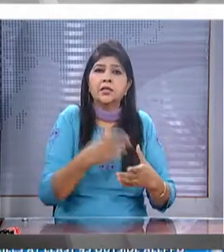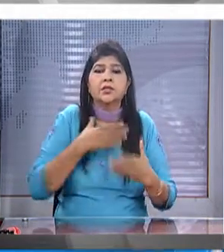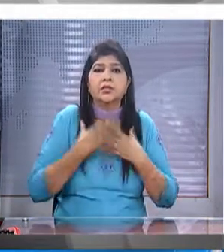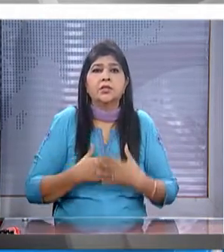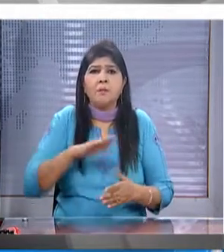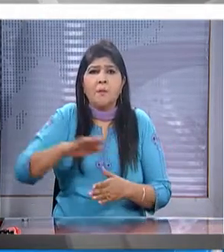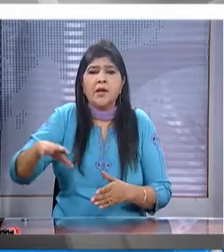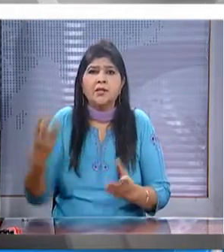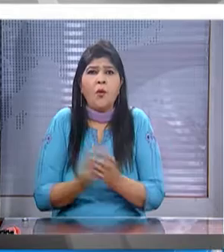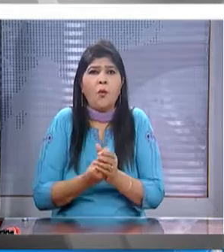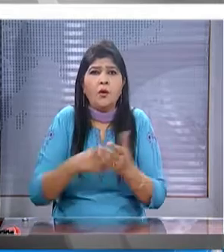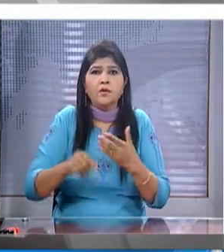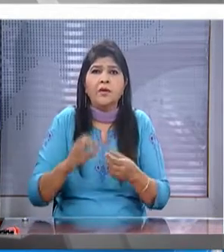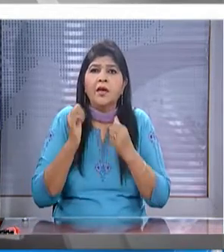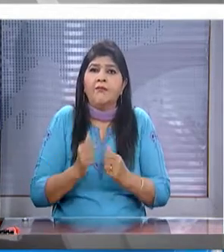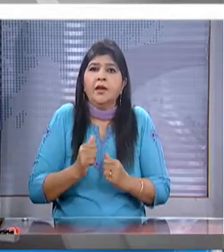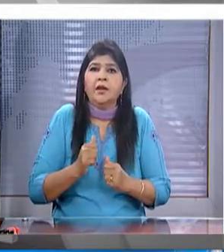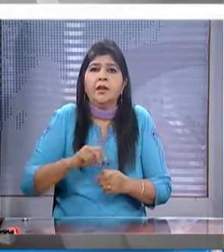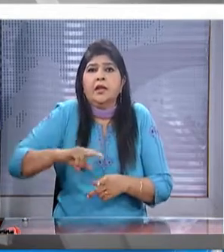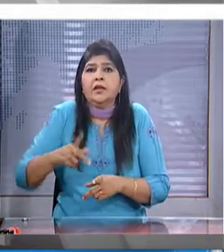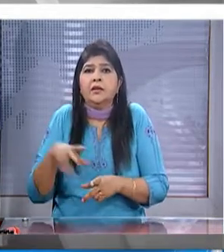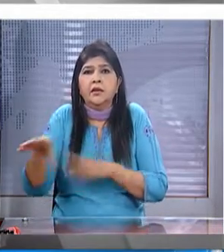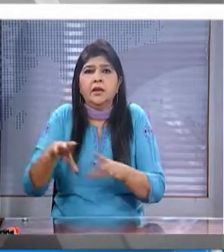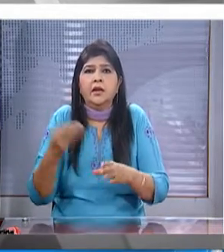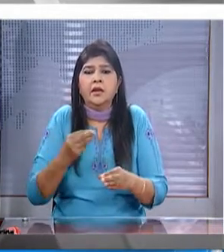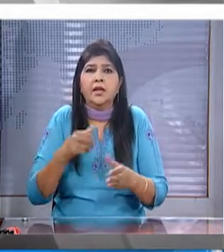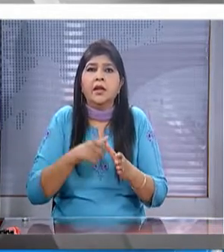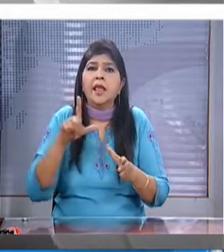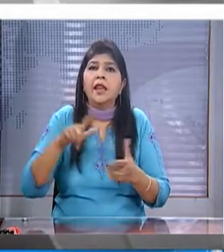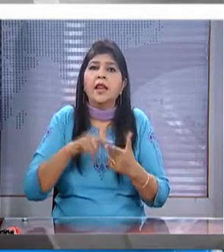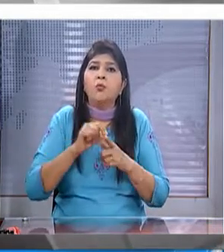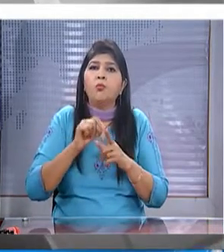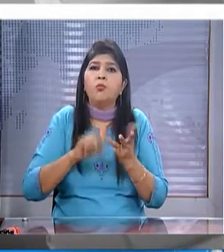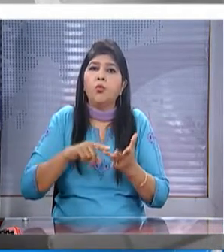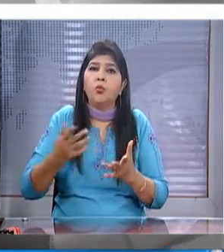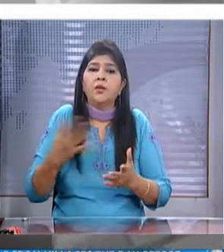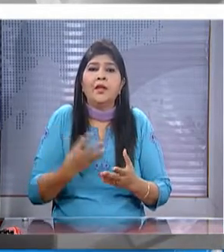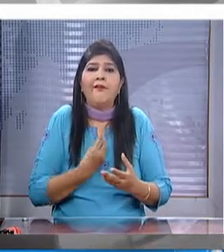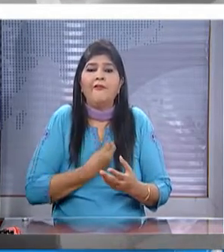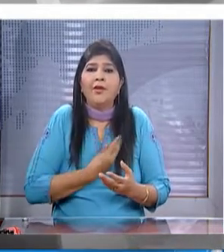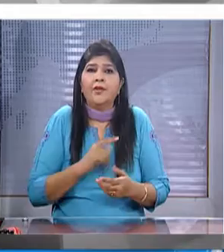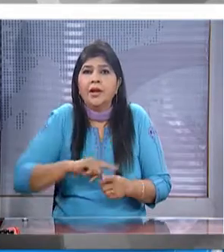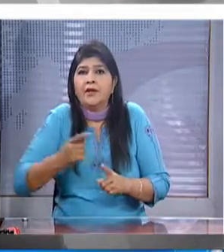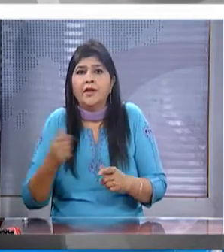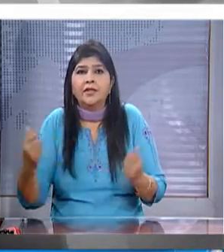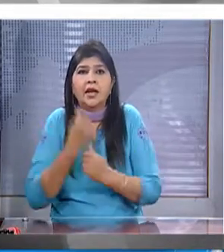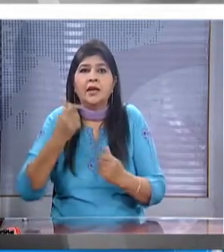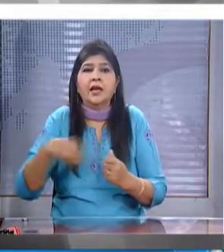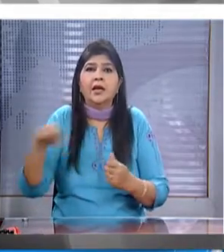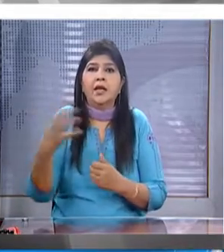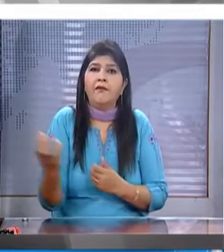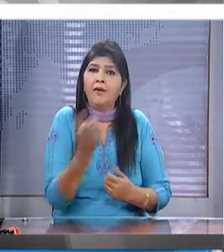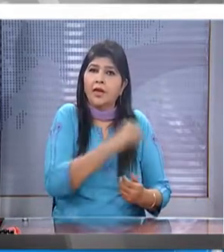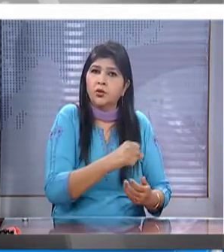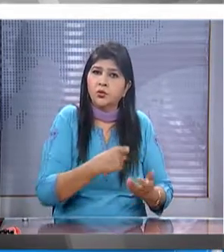of children as the convoy waited in rebel territory near alapo there were fears of revenge attacks on evacuees